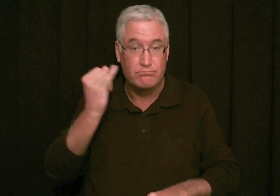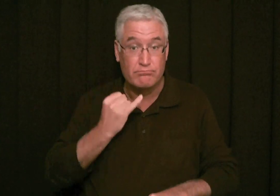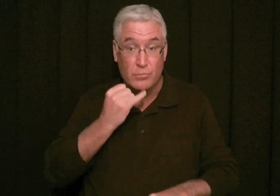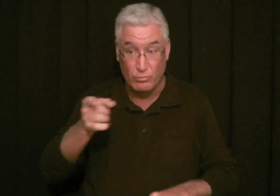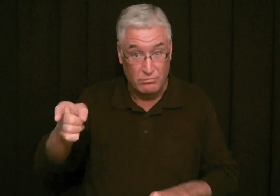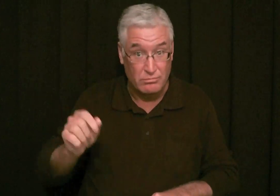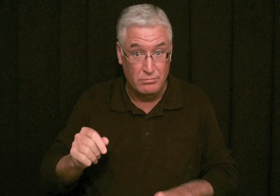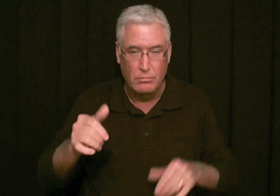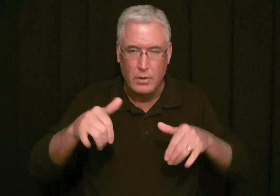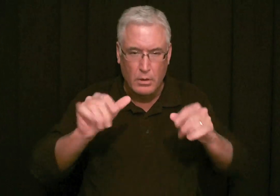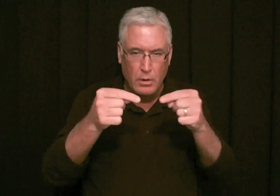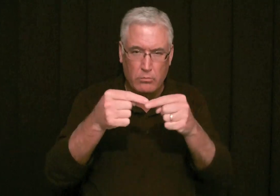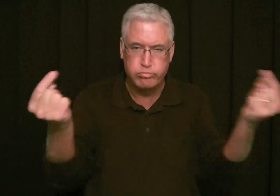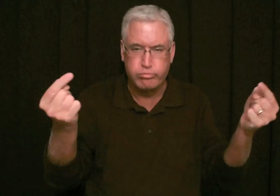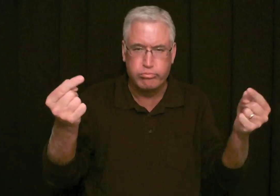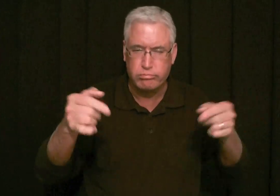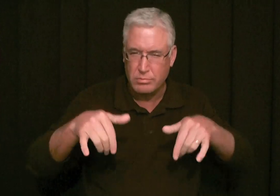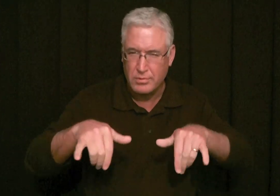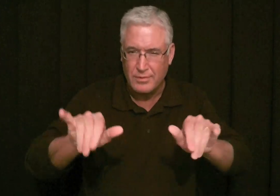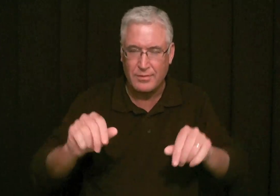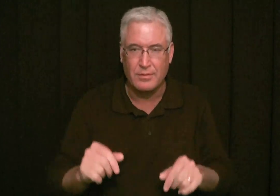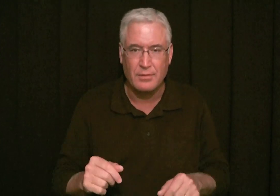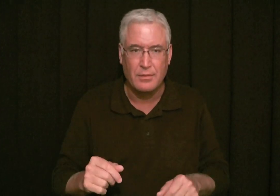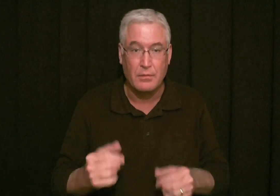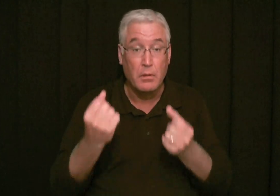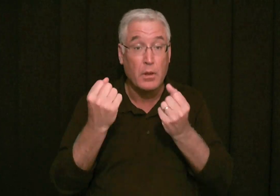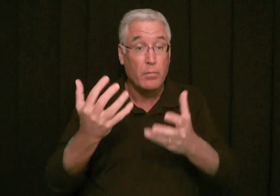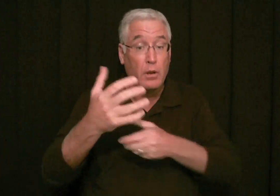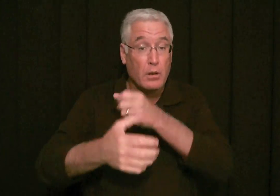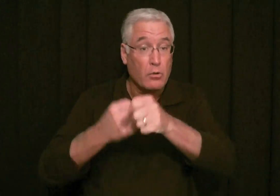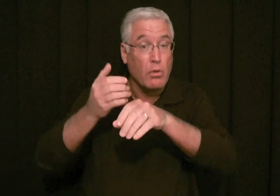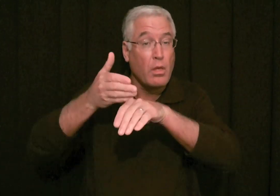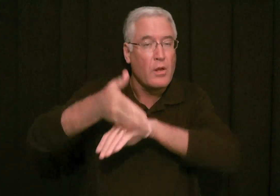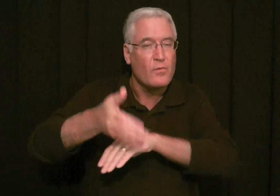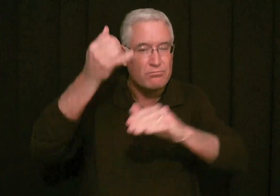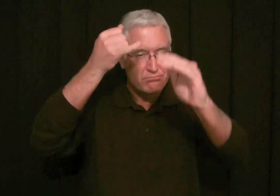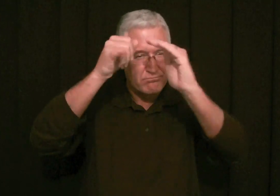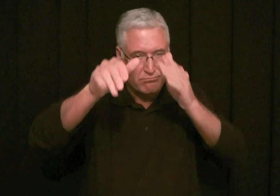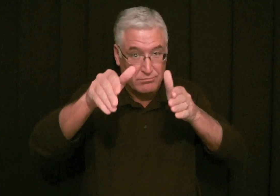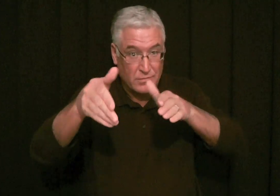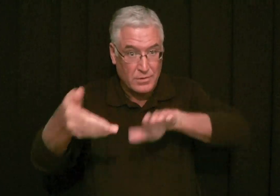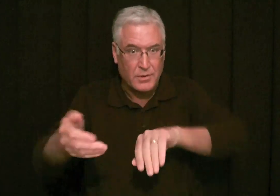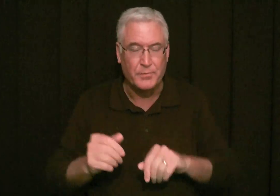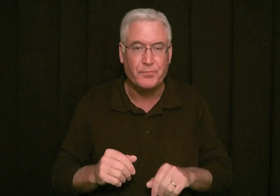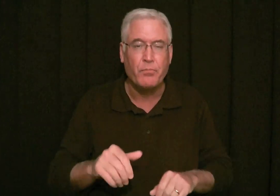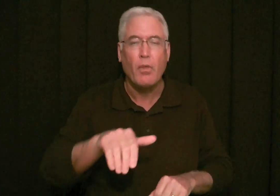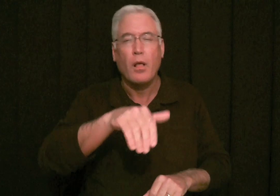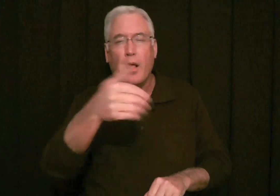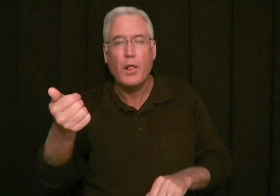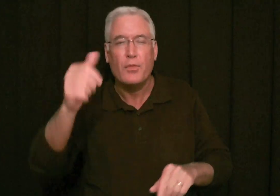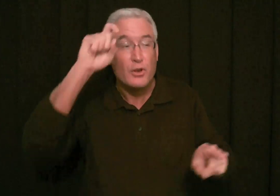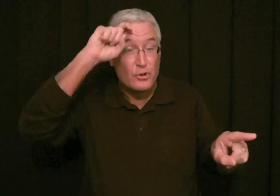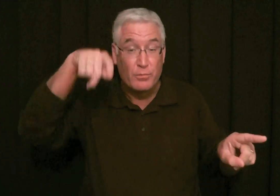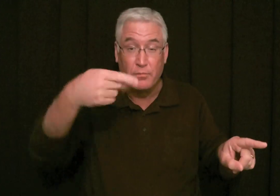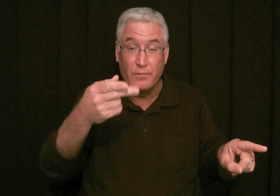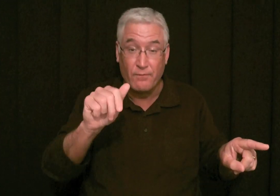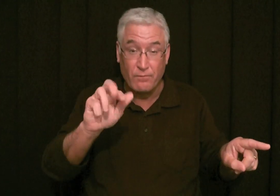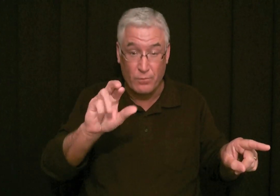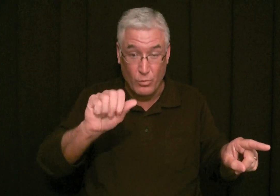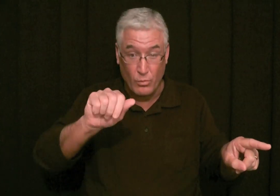Jacob, Israel, they opposed each other. Many years after Isaiah had died, another